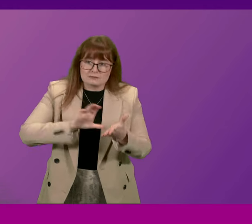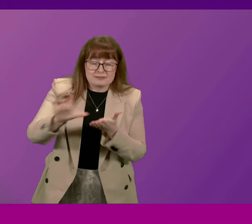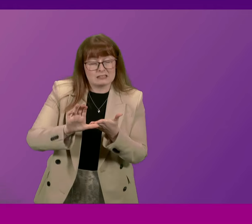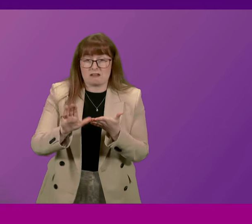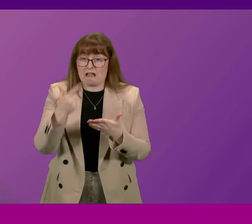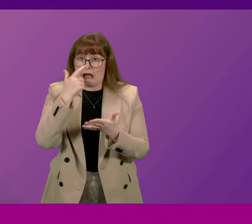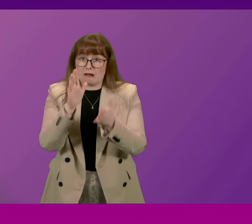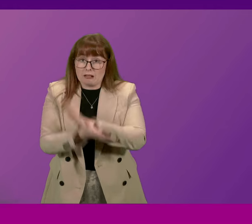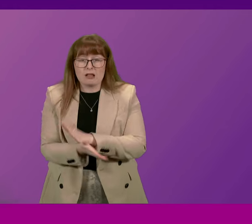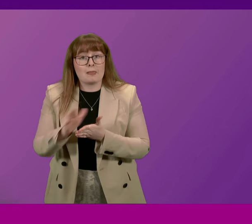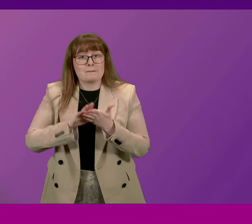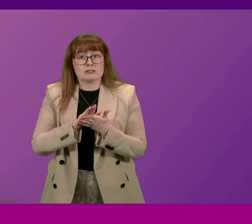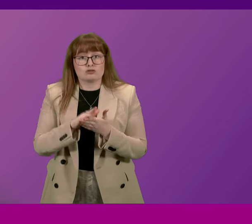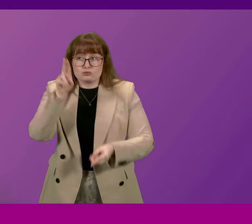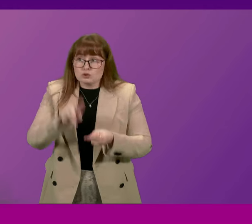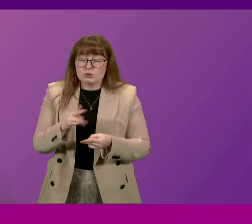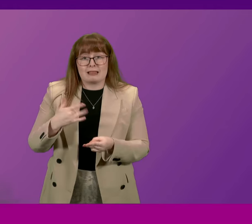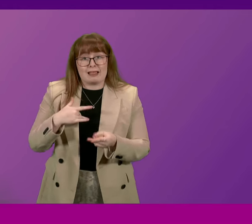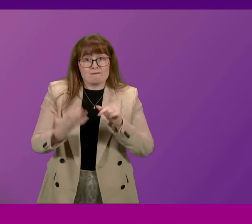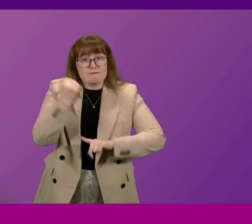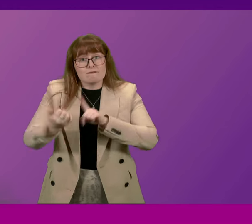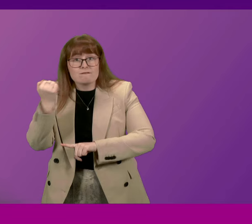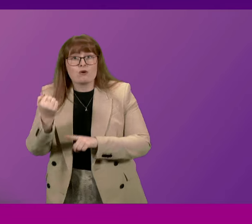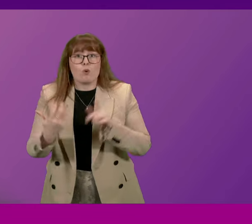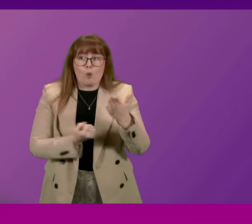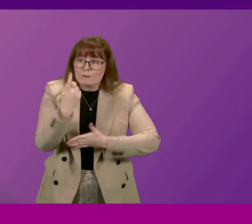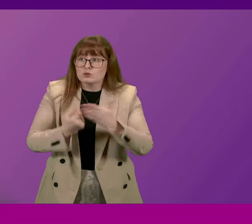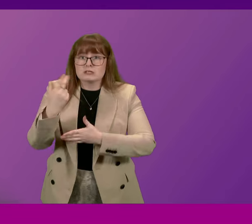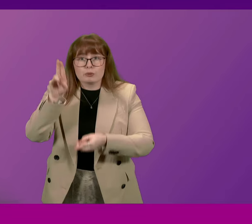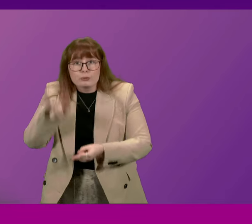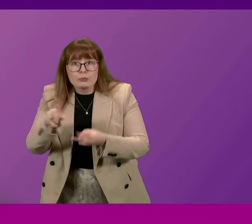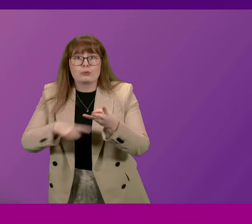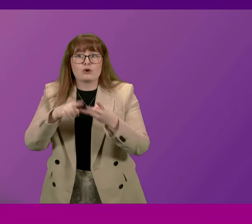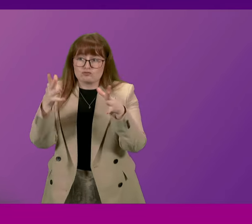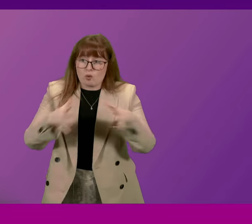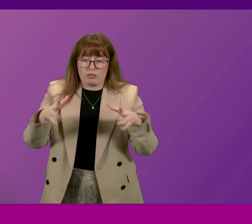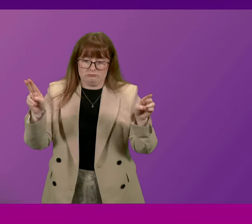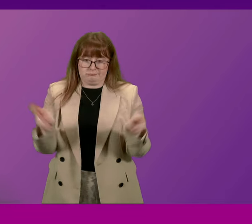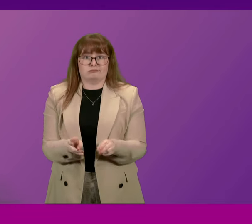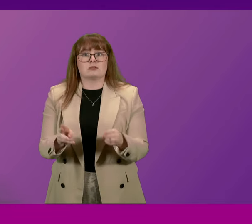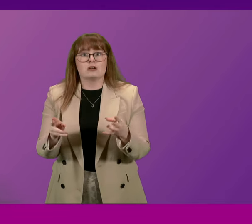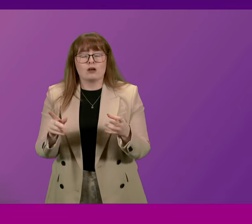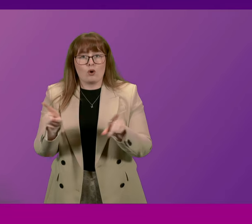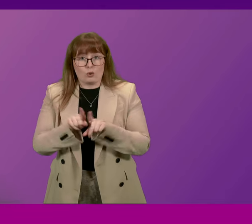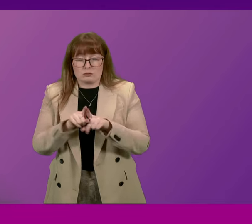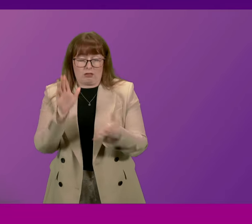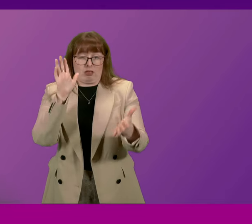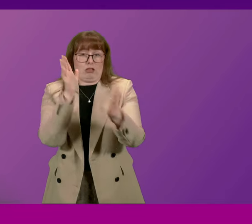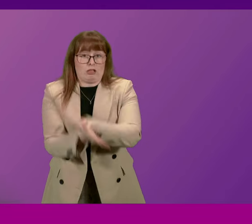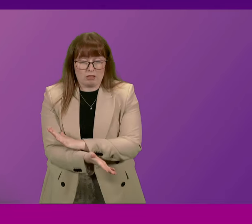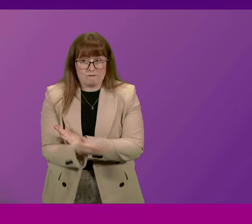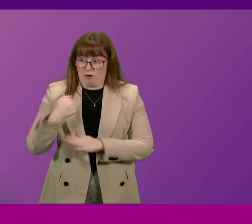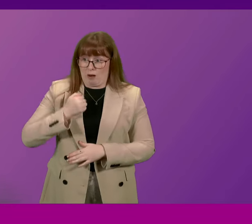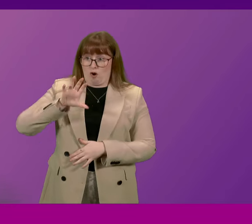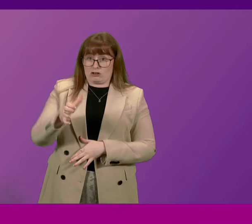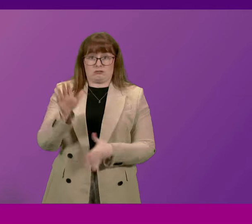It reduces life chances. It reduces opportunity. It reduces growth. It's been a mitigated disaster for the